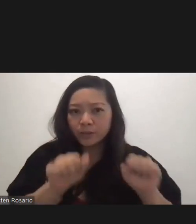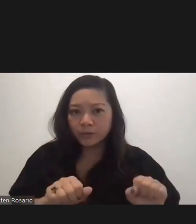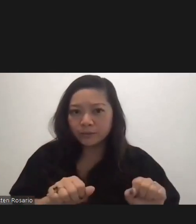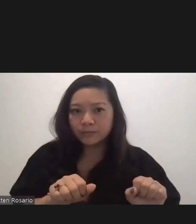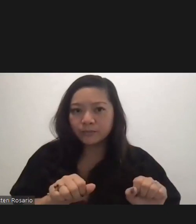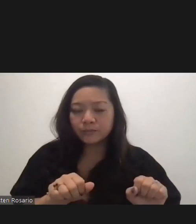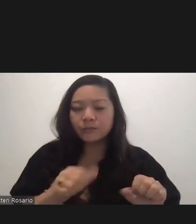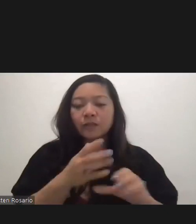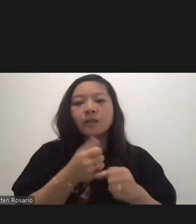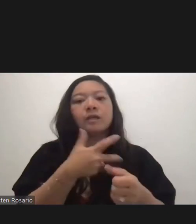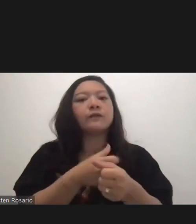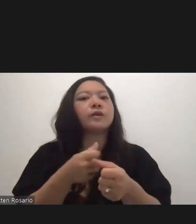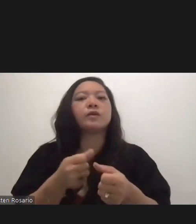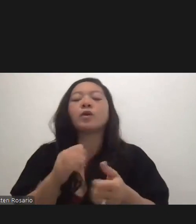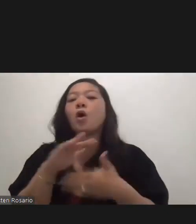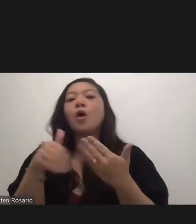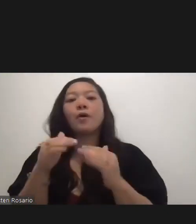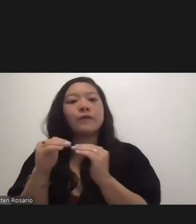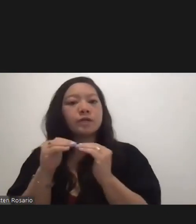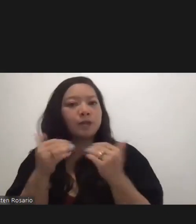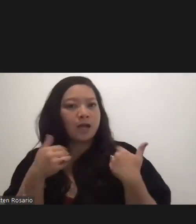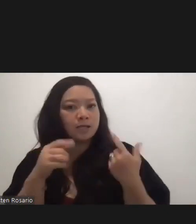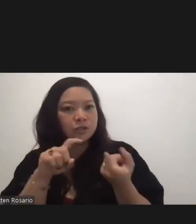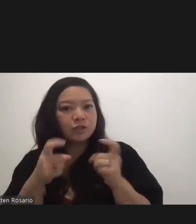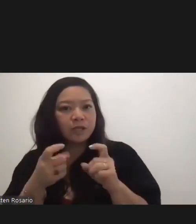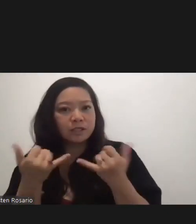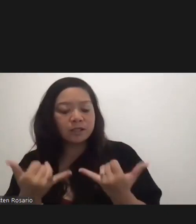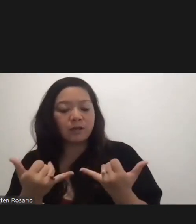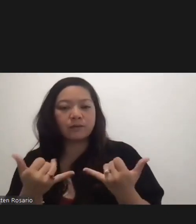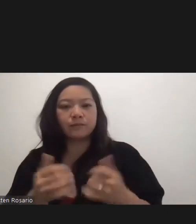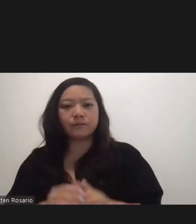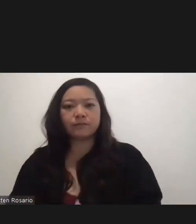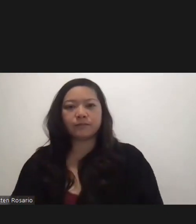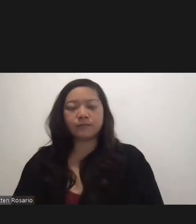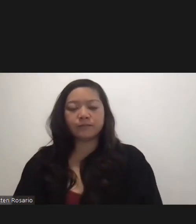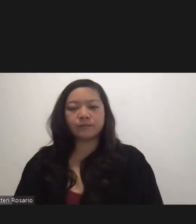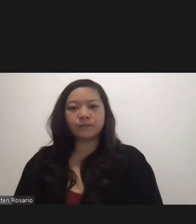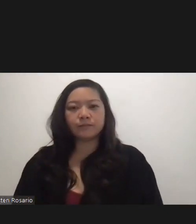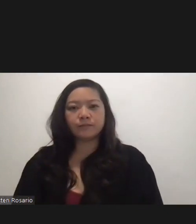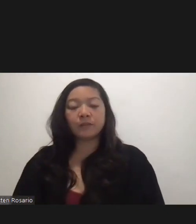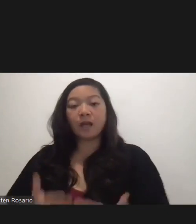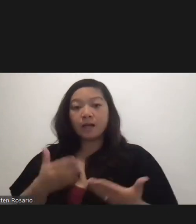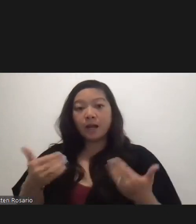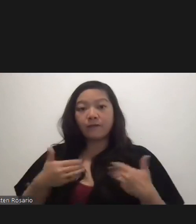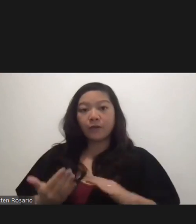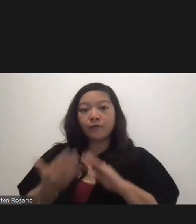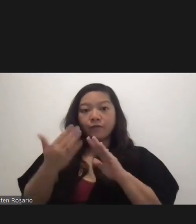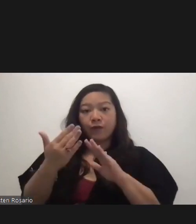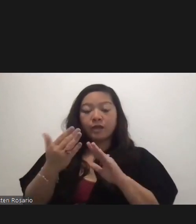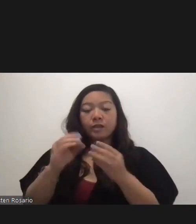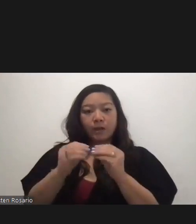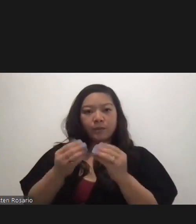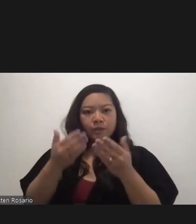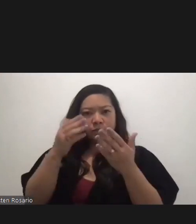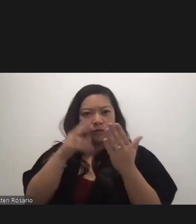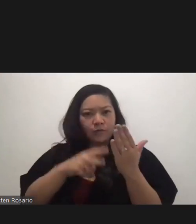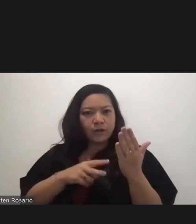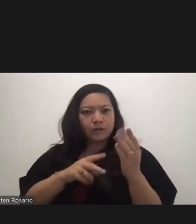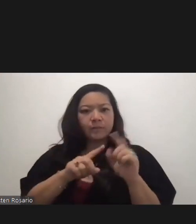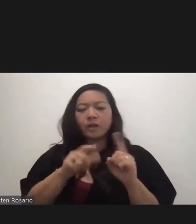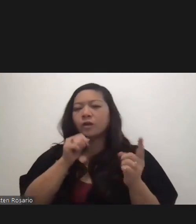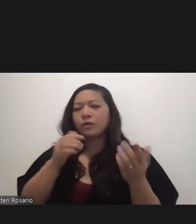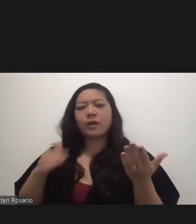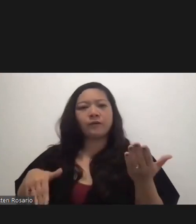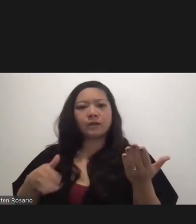In all fairness, it has to change. So, let me see if have the numbers in front of me. I don't. But basically, when you add up, you're